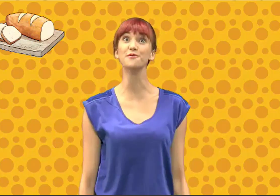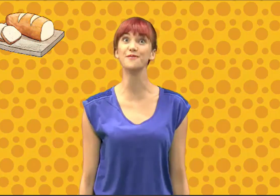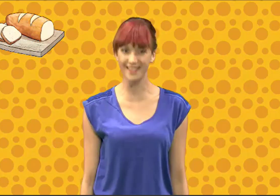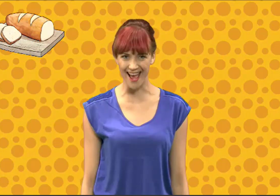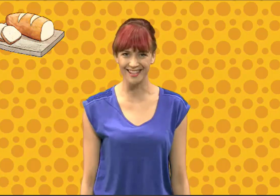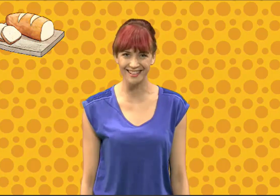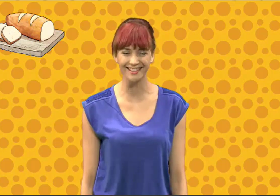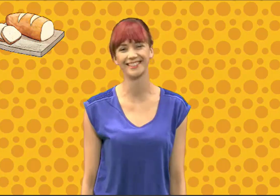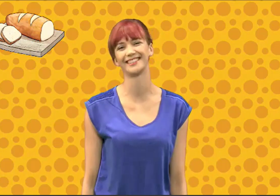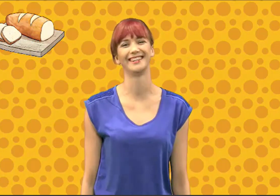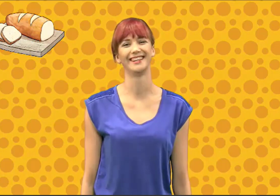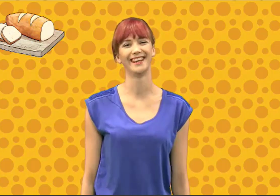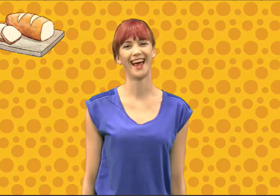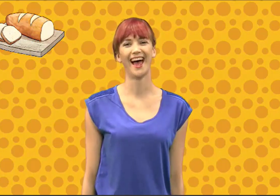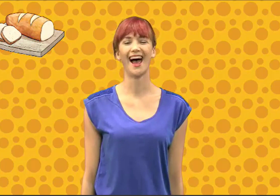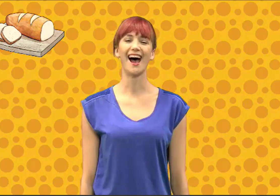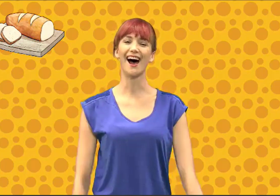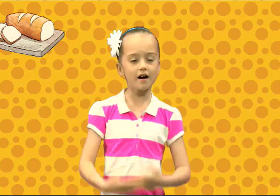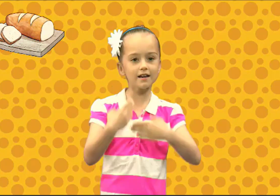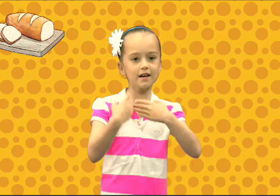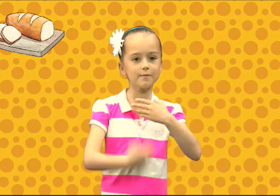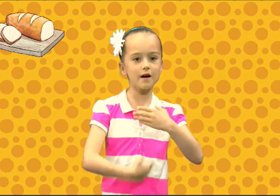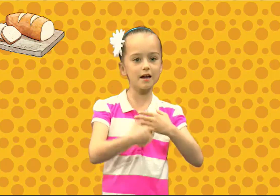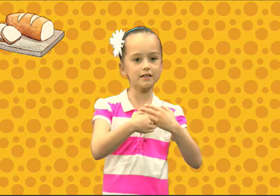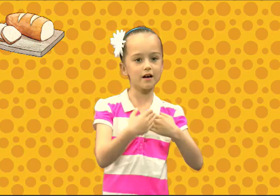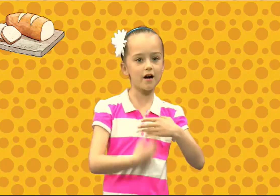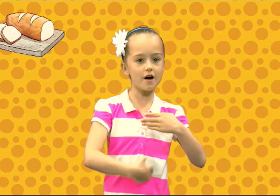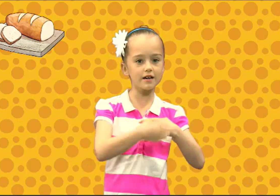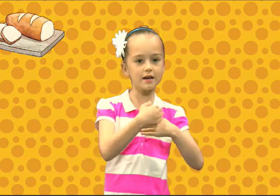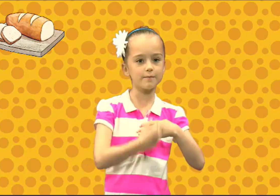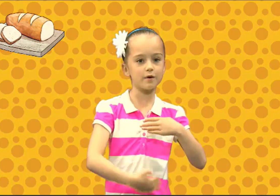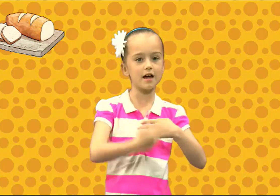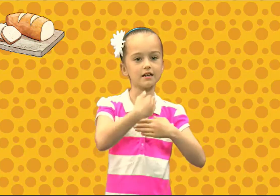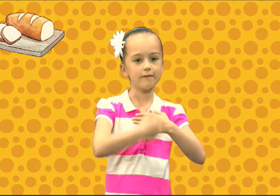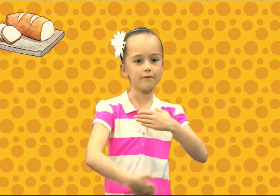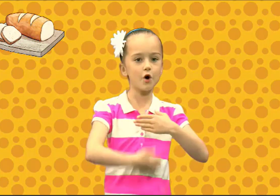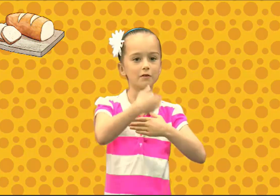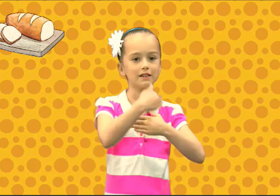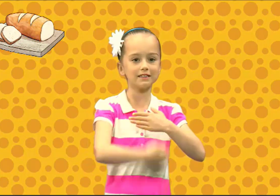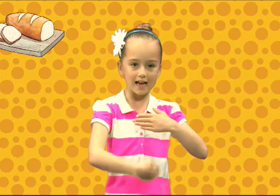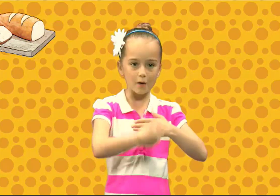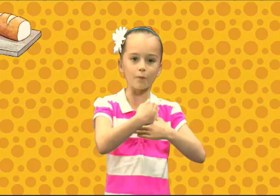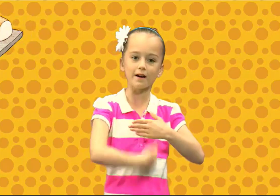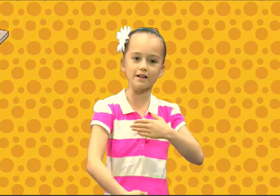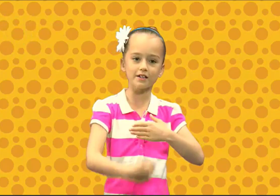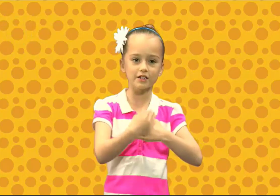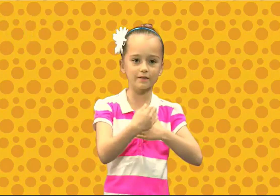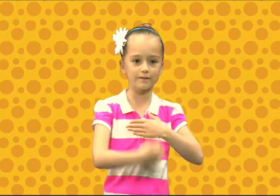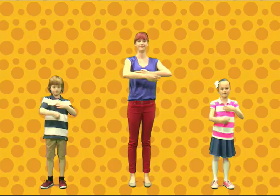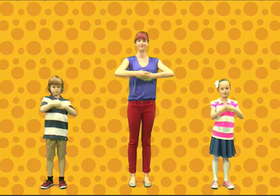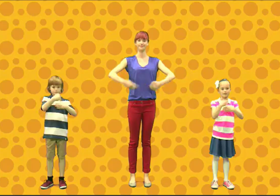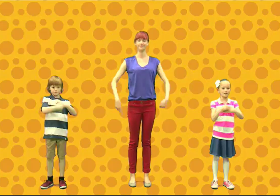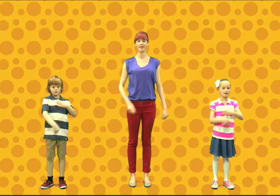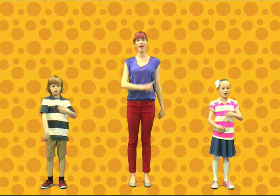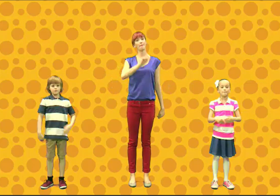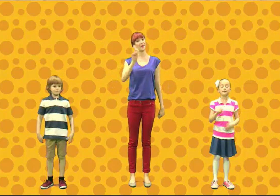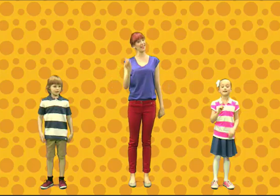oh yes I need bread, I need bread for a sandwich Be